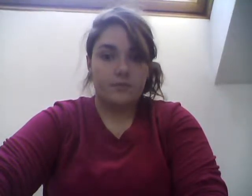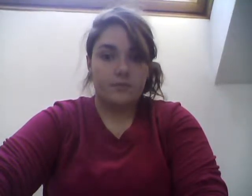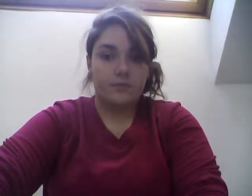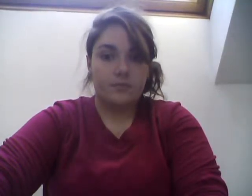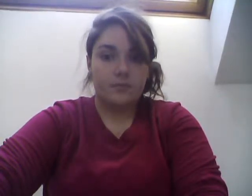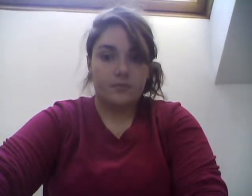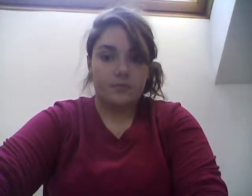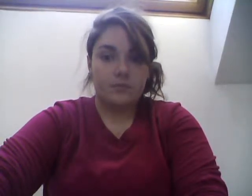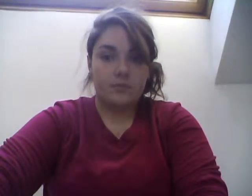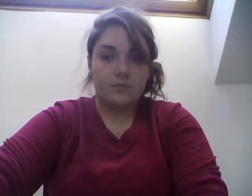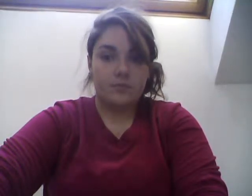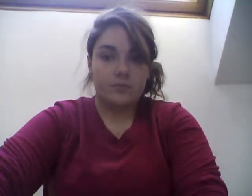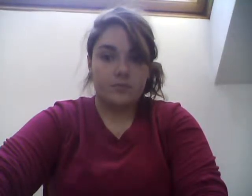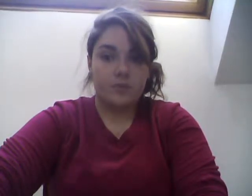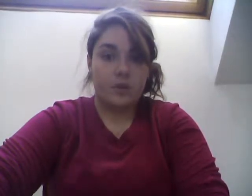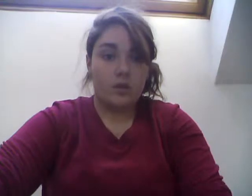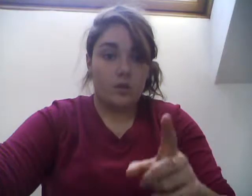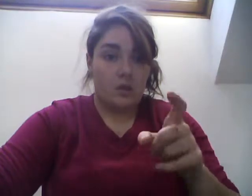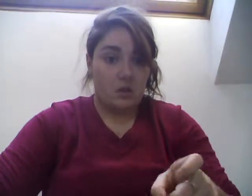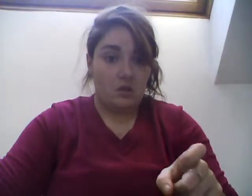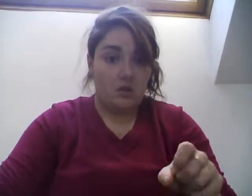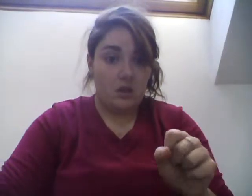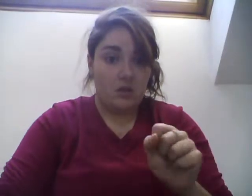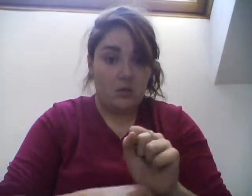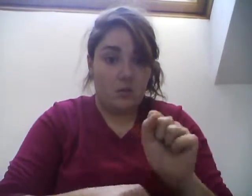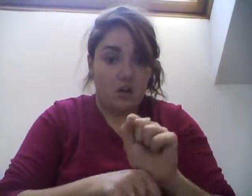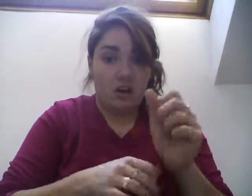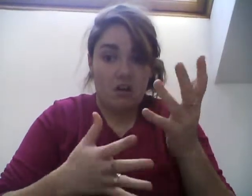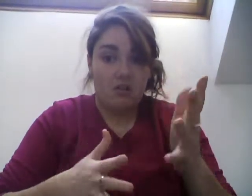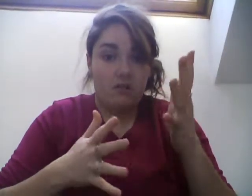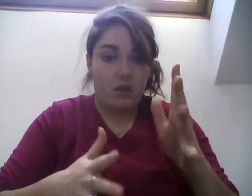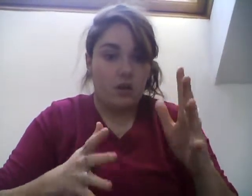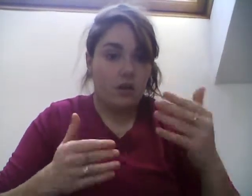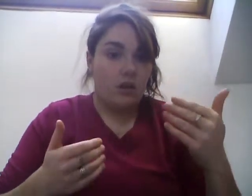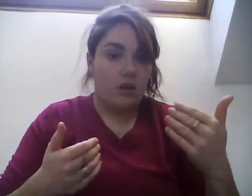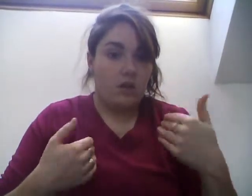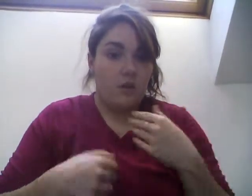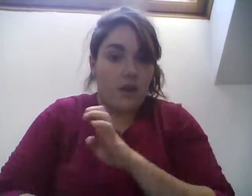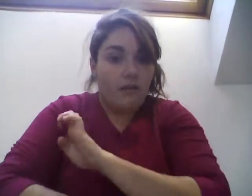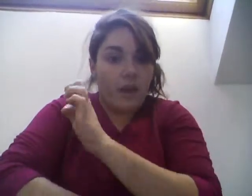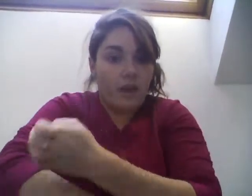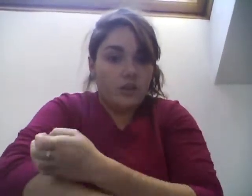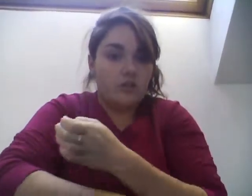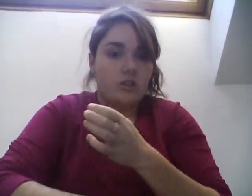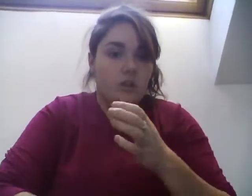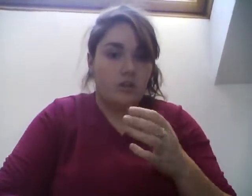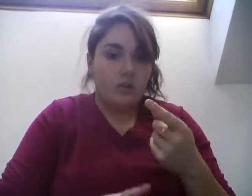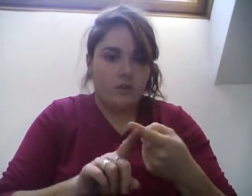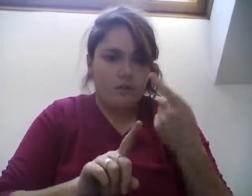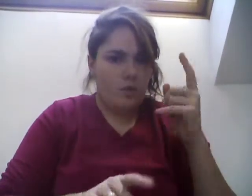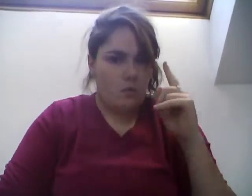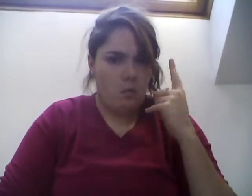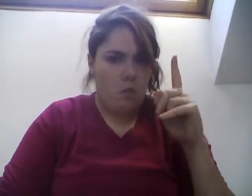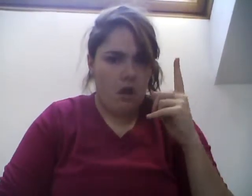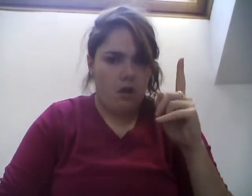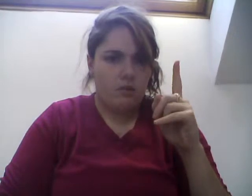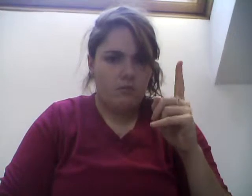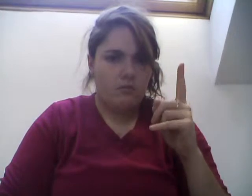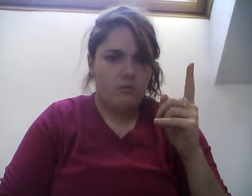So when you need to do work, you're actually getting that energy from ATP. You're not getting it from the sugar itself. Now, the